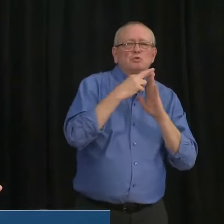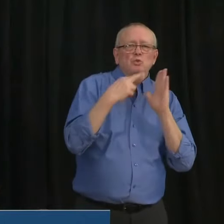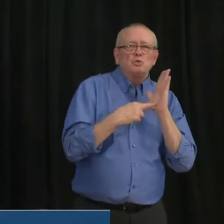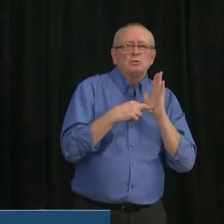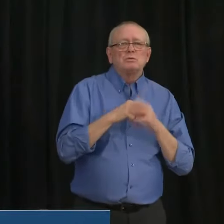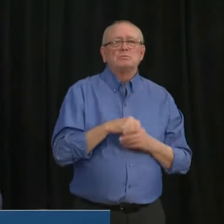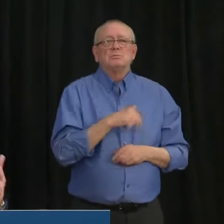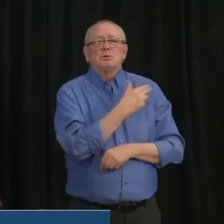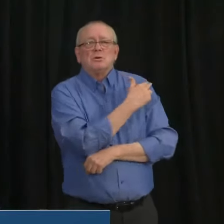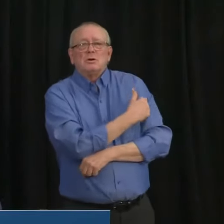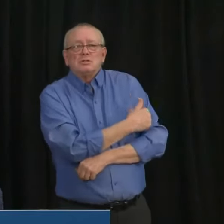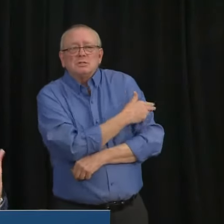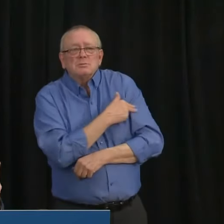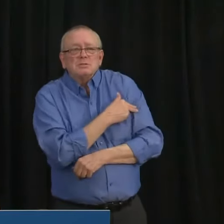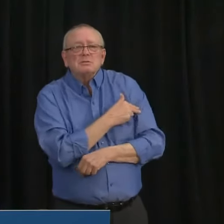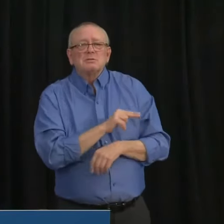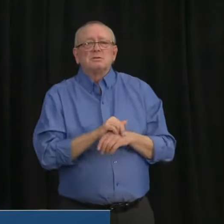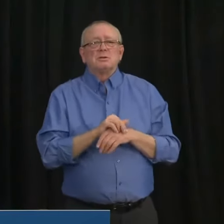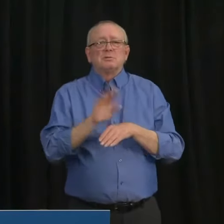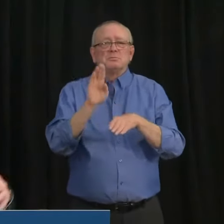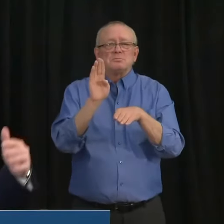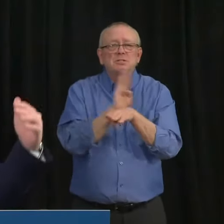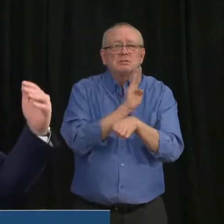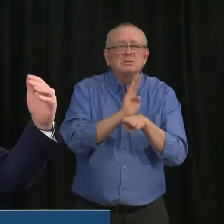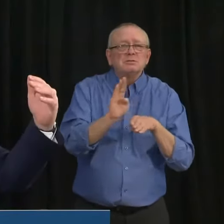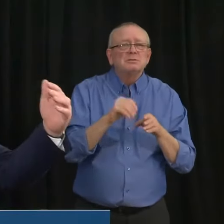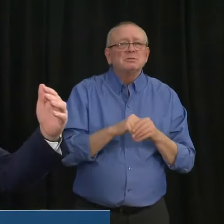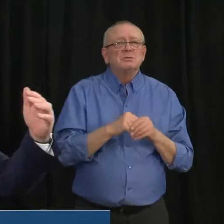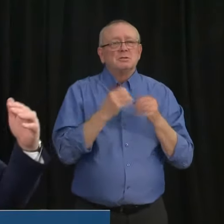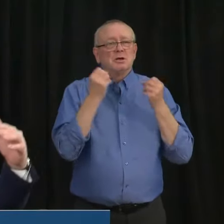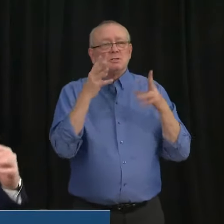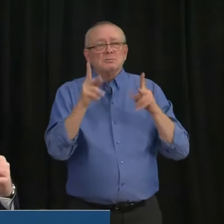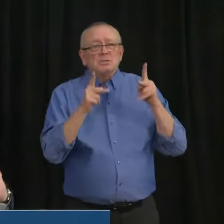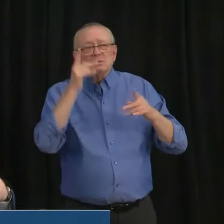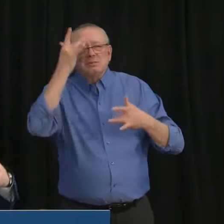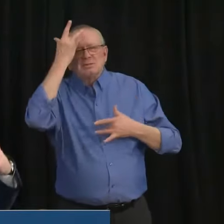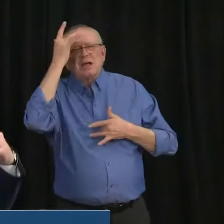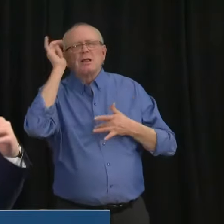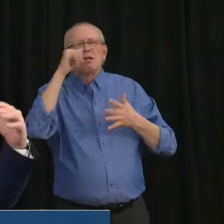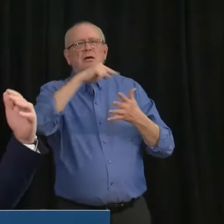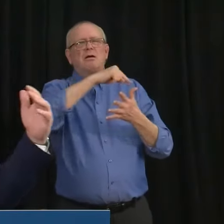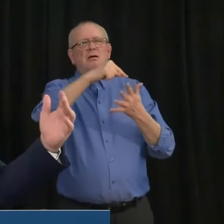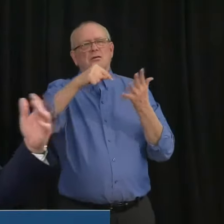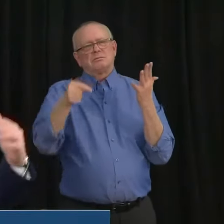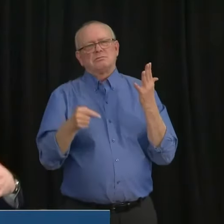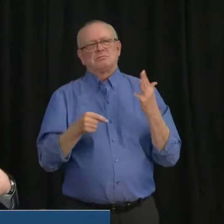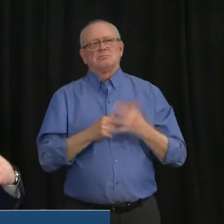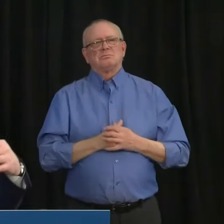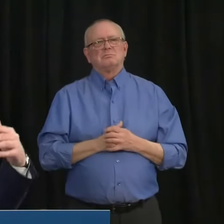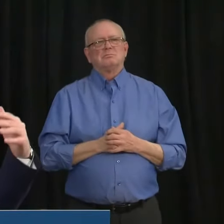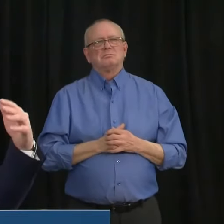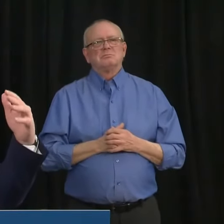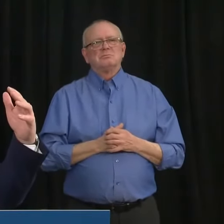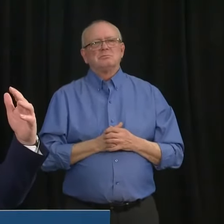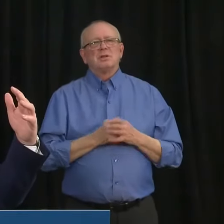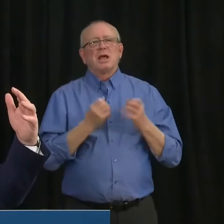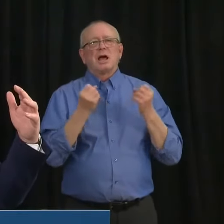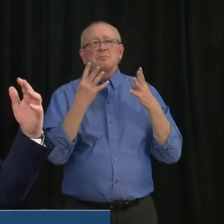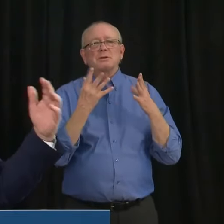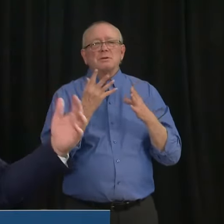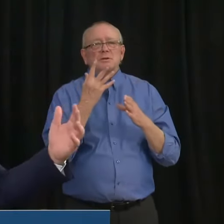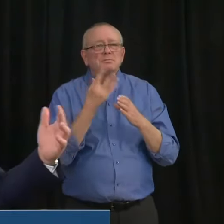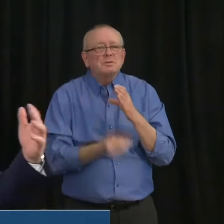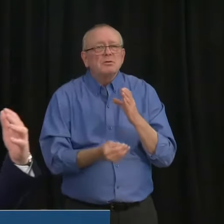policy. The number of ICU beds, the, uh, case to hospitalization ratio, the case fatality ratio, the